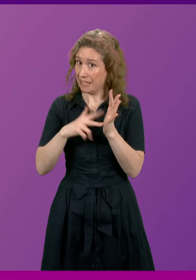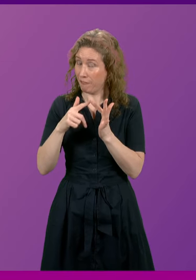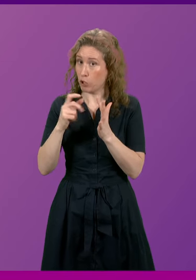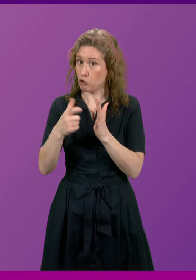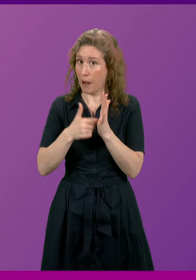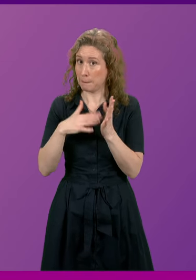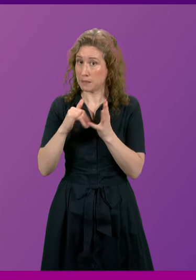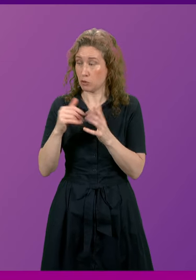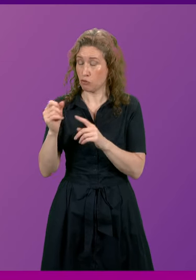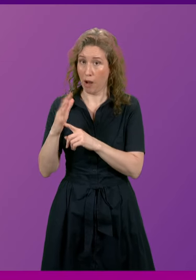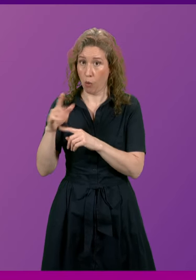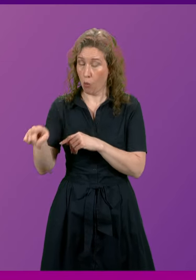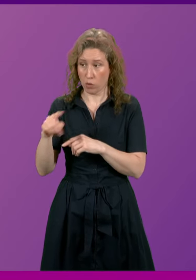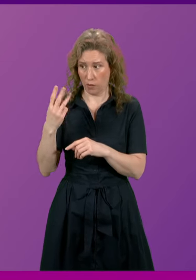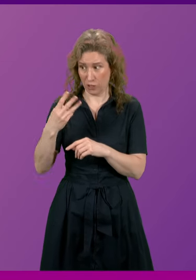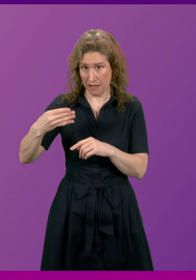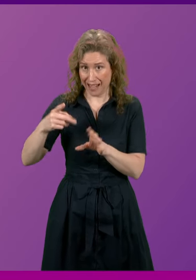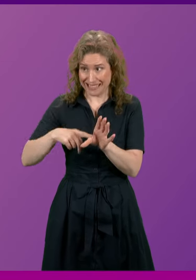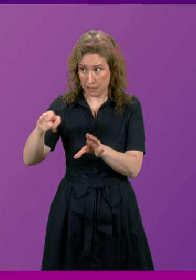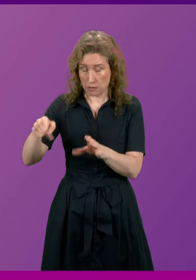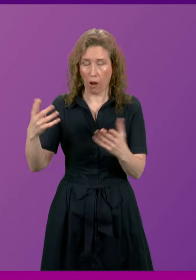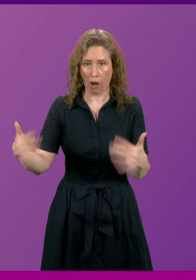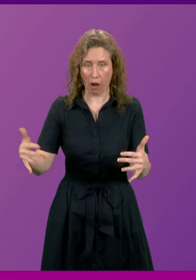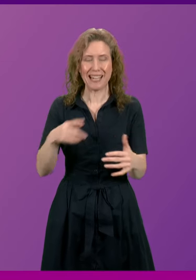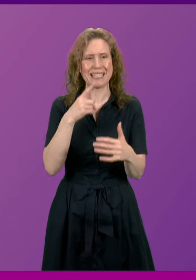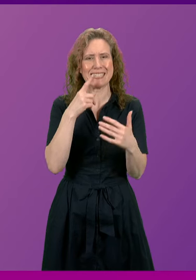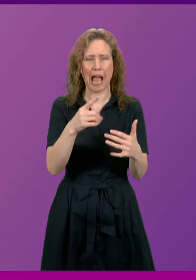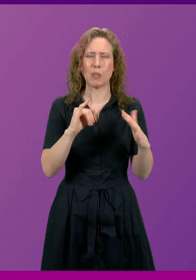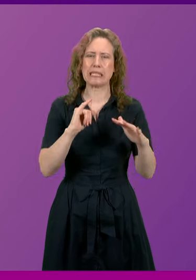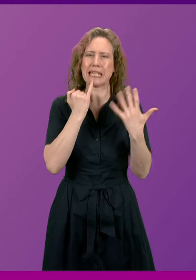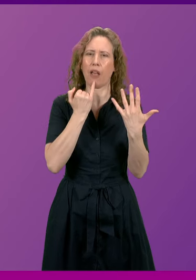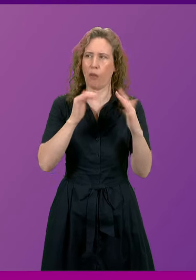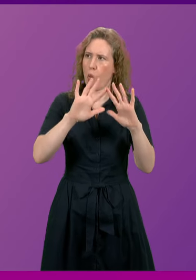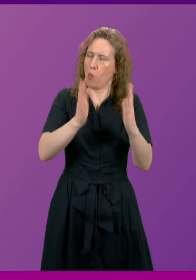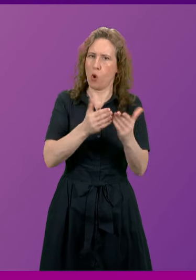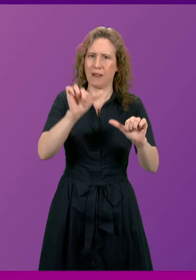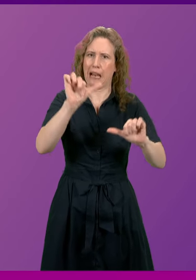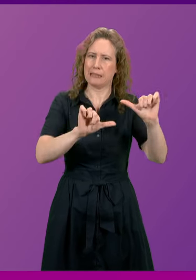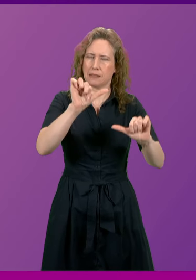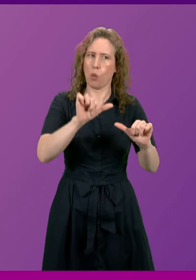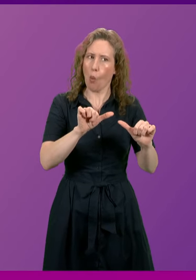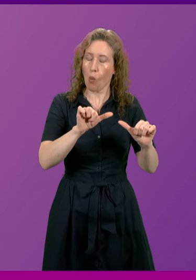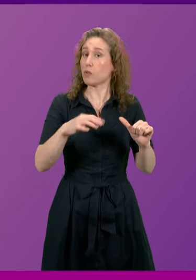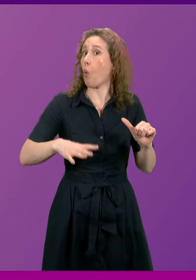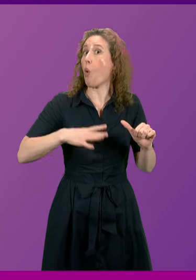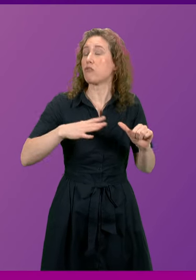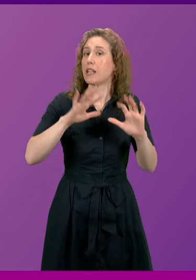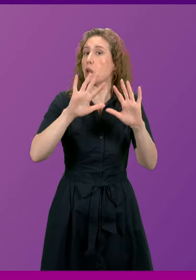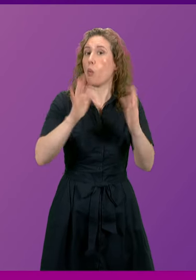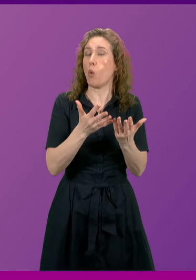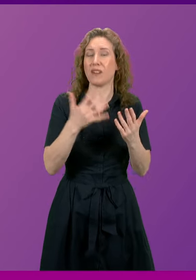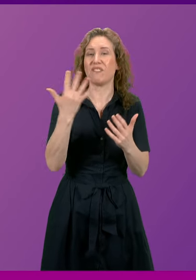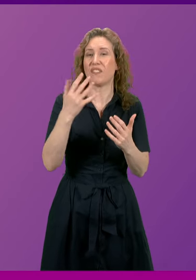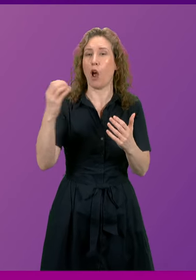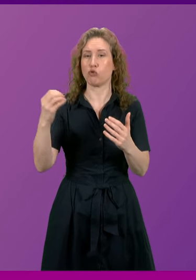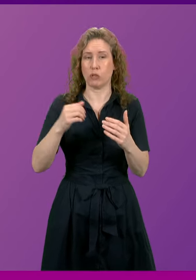which he's held for 39 years. He now ranks sixth on the world all-time list. He's already the world 1500 metre champion.